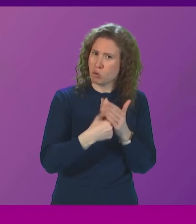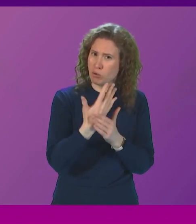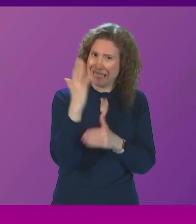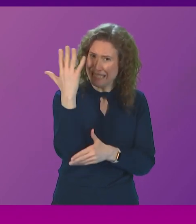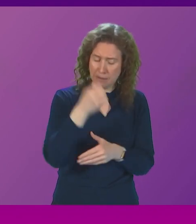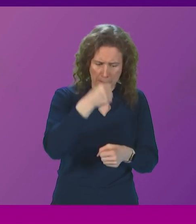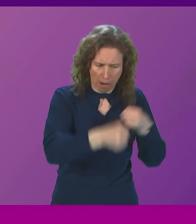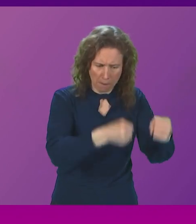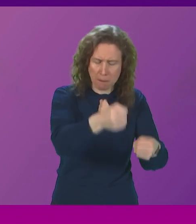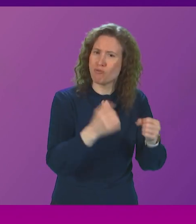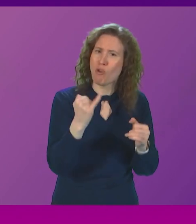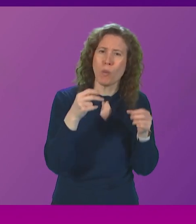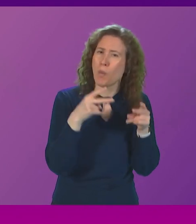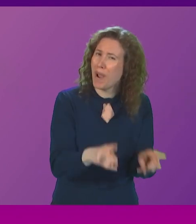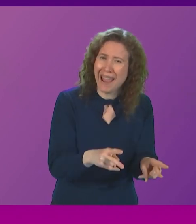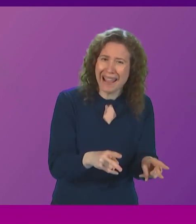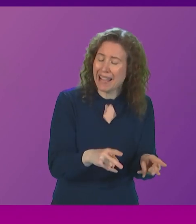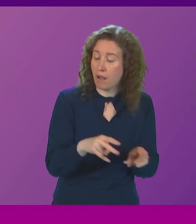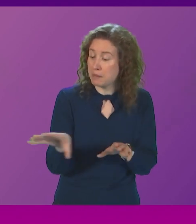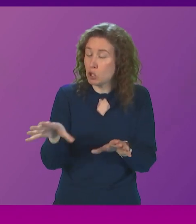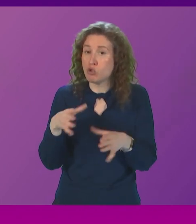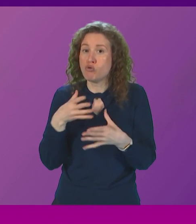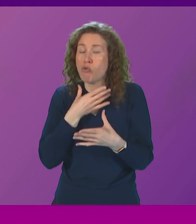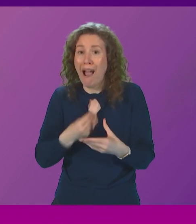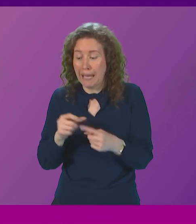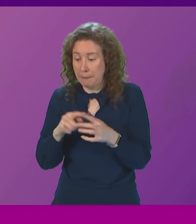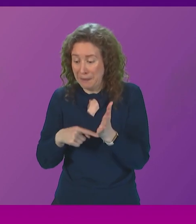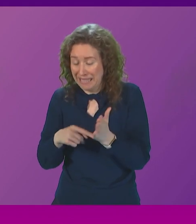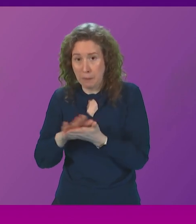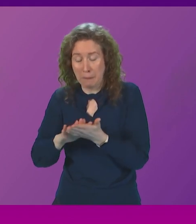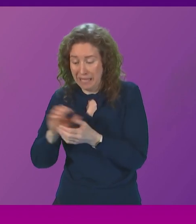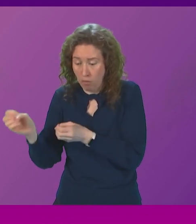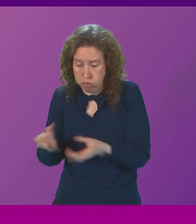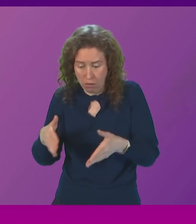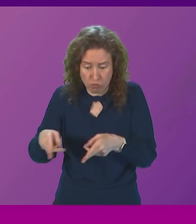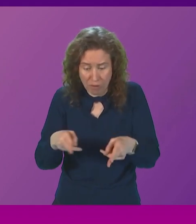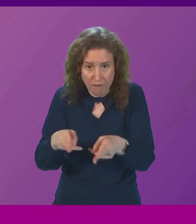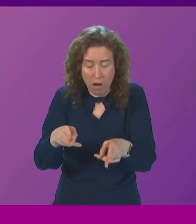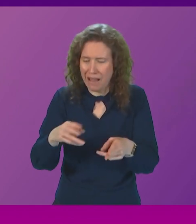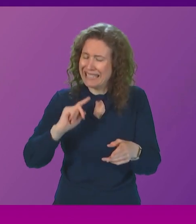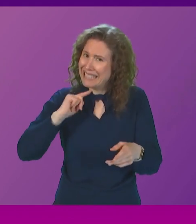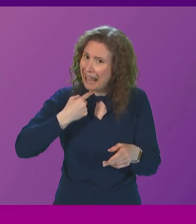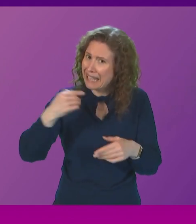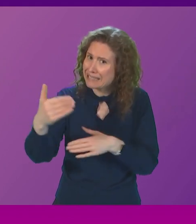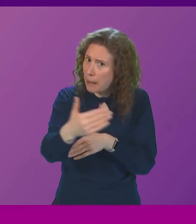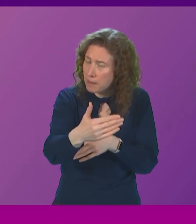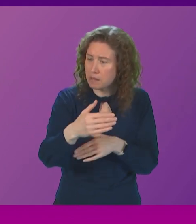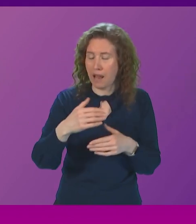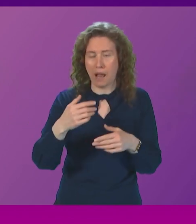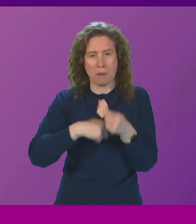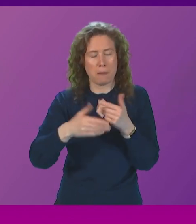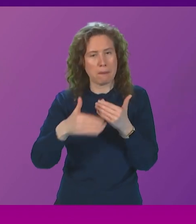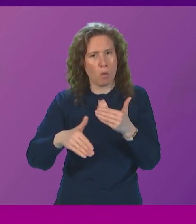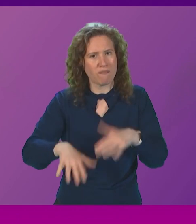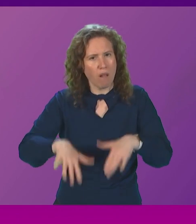drying up peatlands which sends organic matter down our rivers which acidifies them killing salmon and also causing more flooding